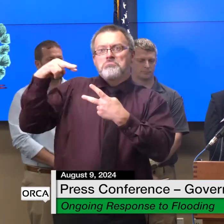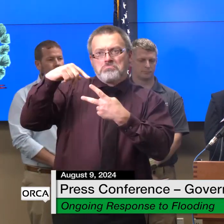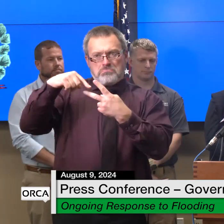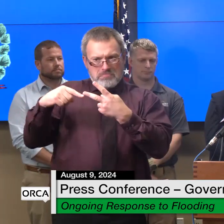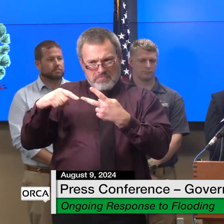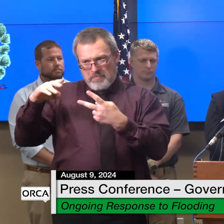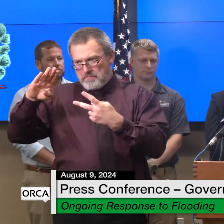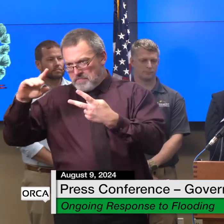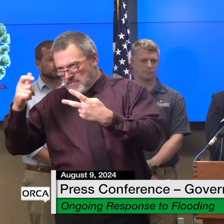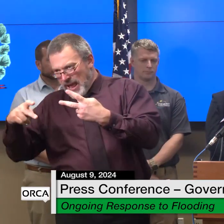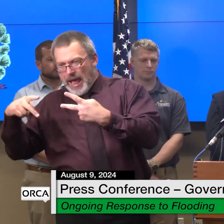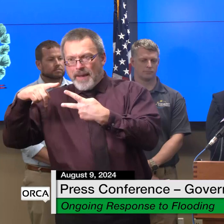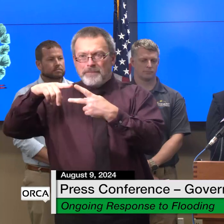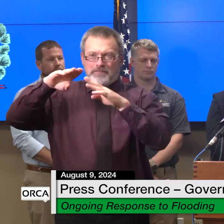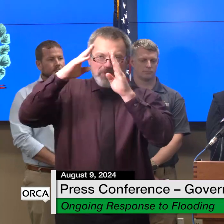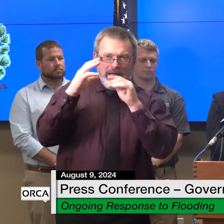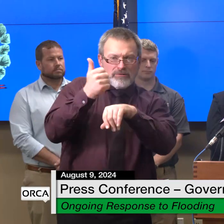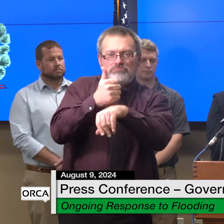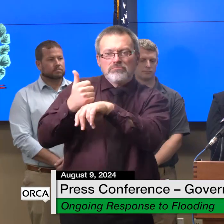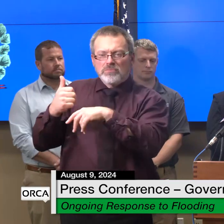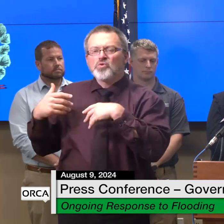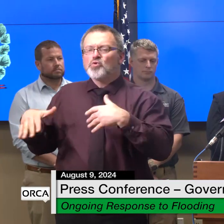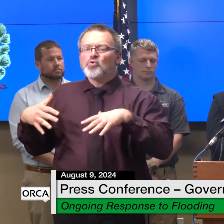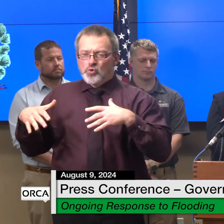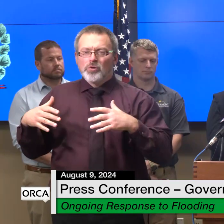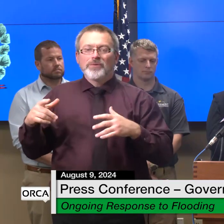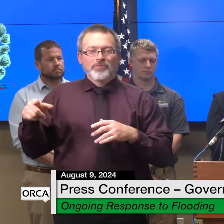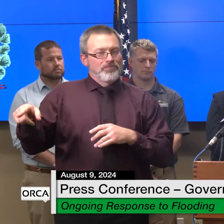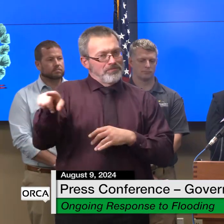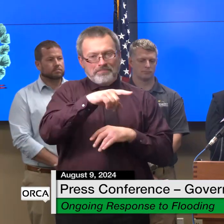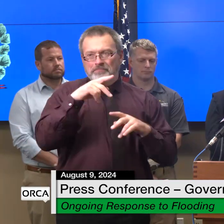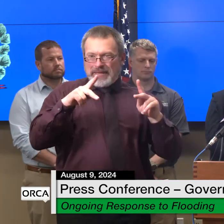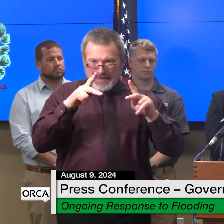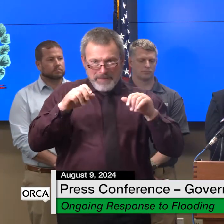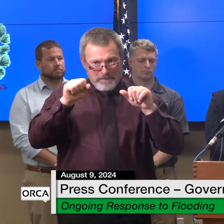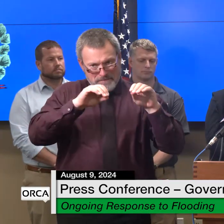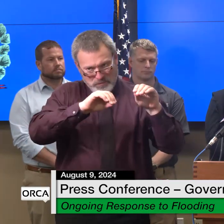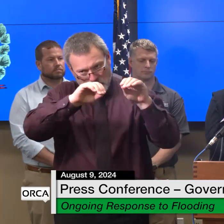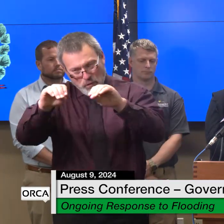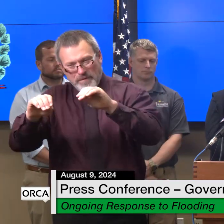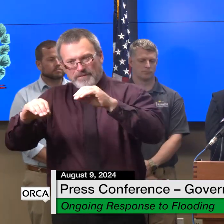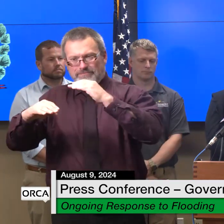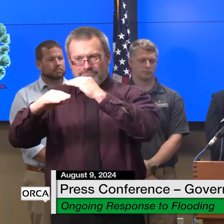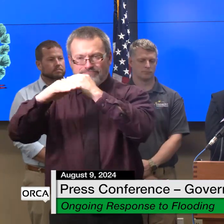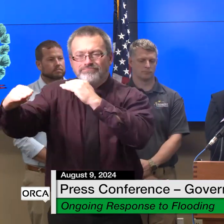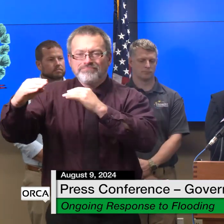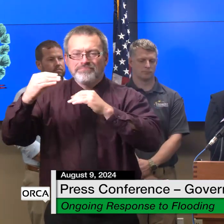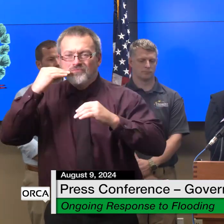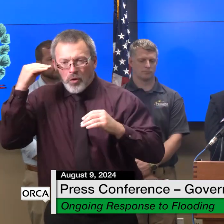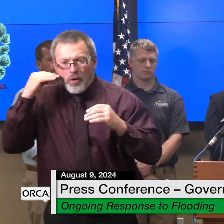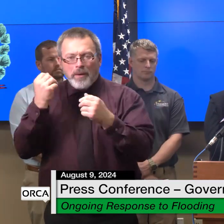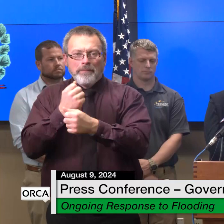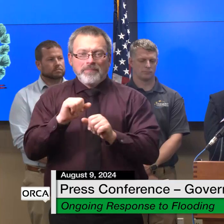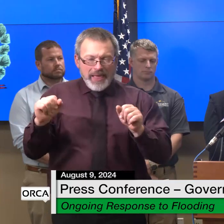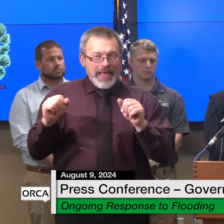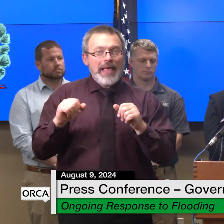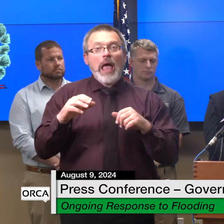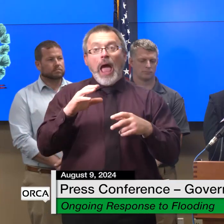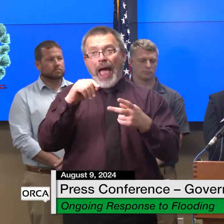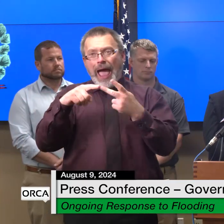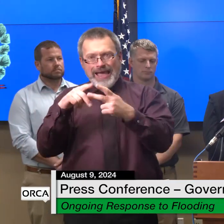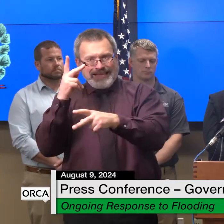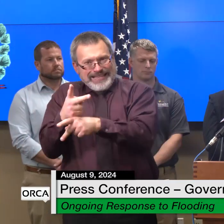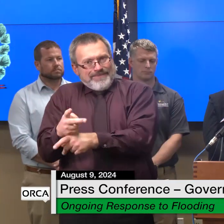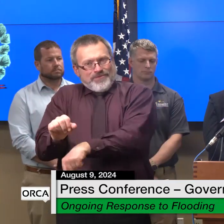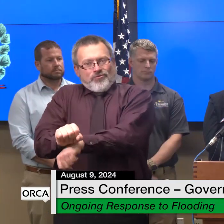stable housing and jobs and they will strengthen vermont's recovery as we face more frequent weather